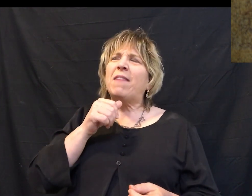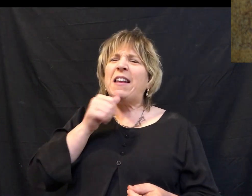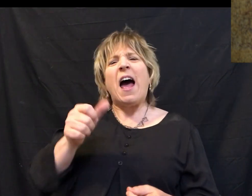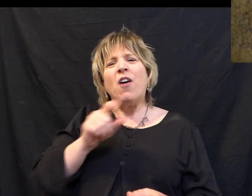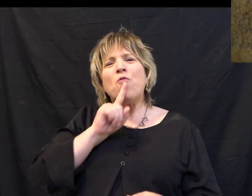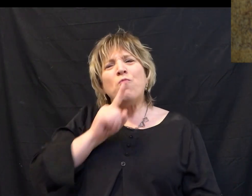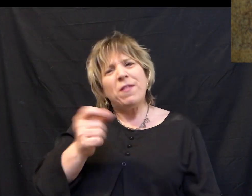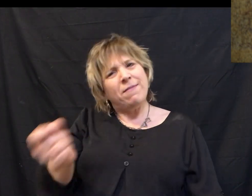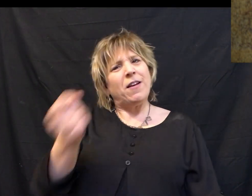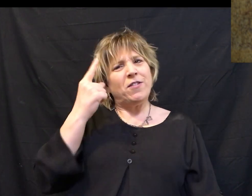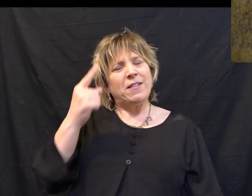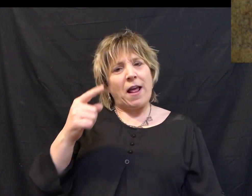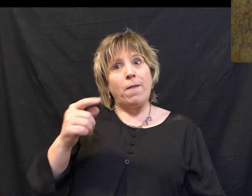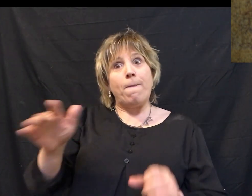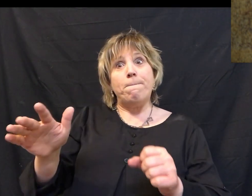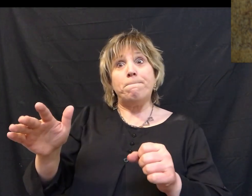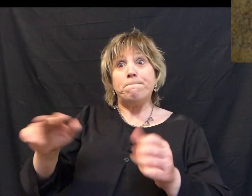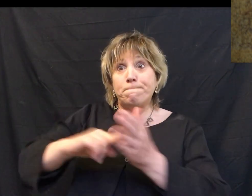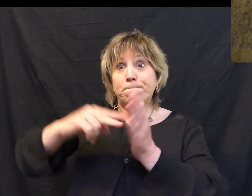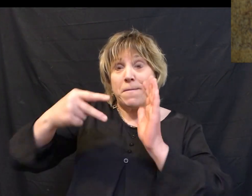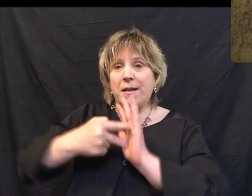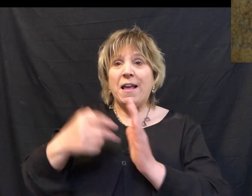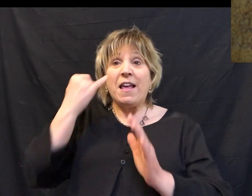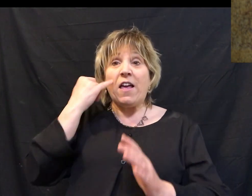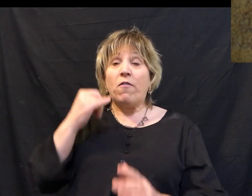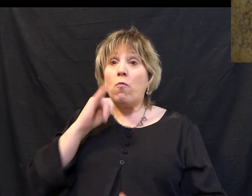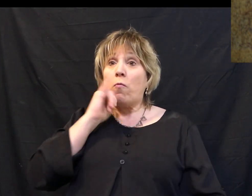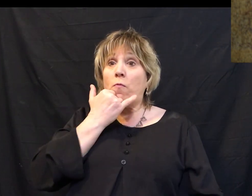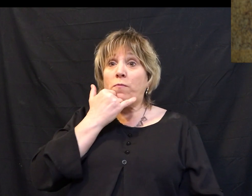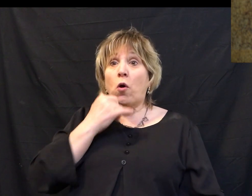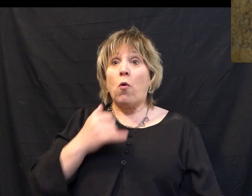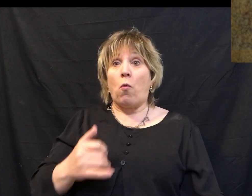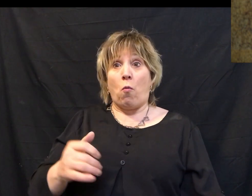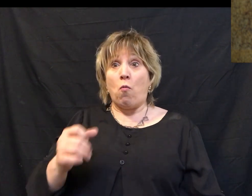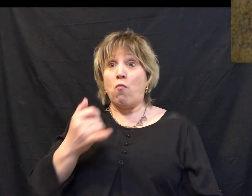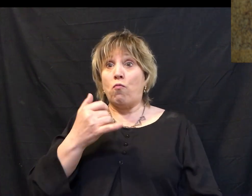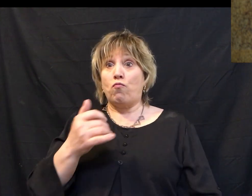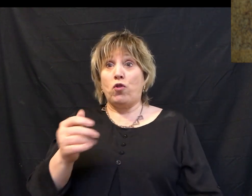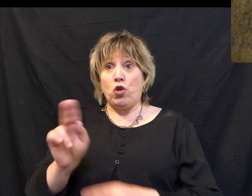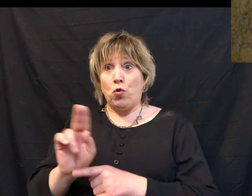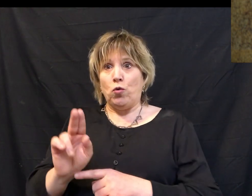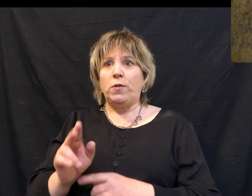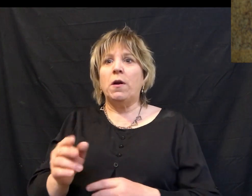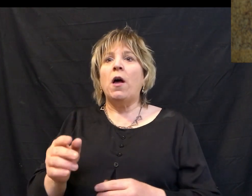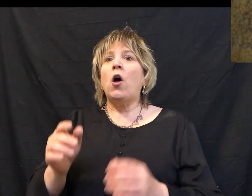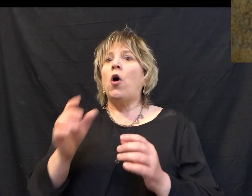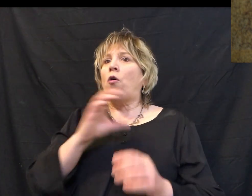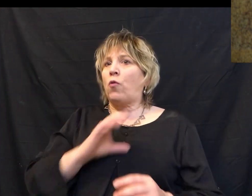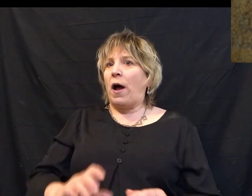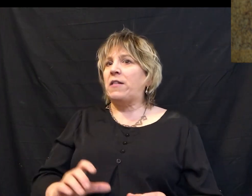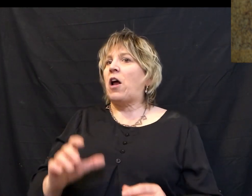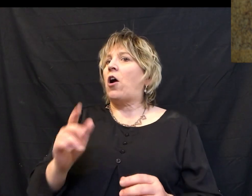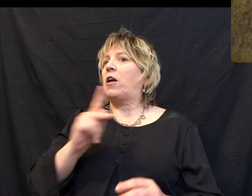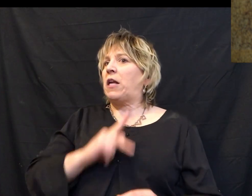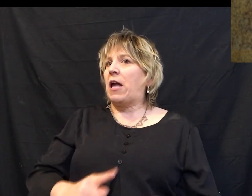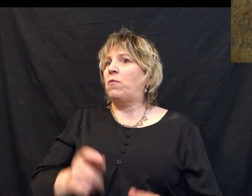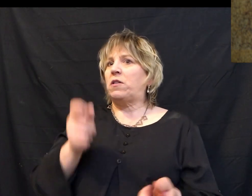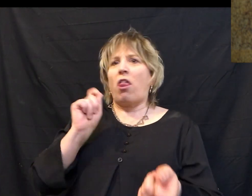really fully understanding what it means. If we use it wrongly, we can get the illusion that Christ our king is